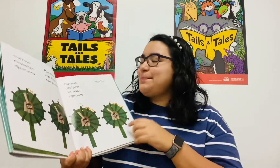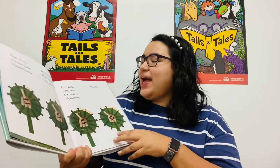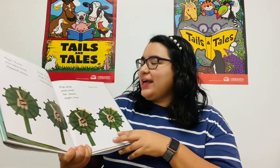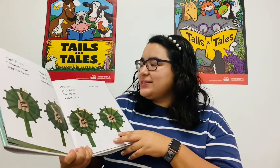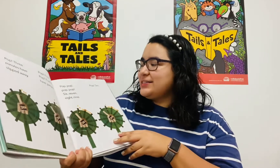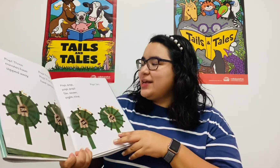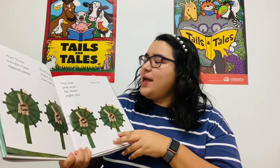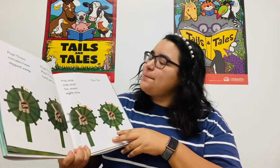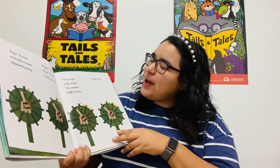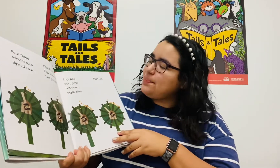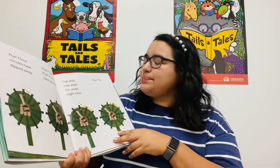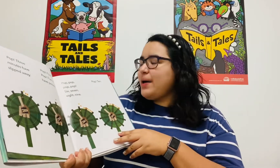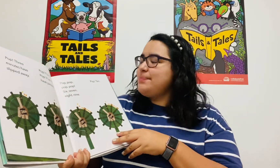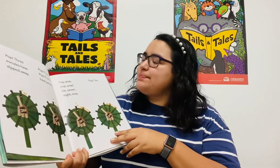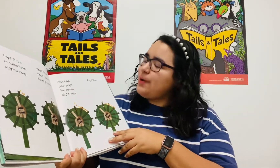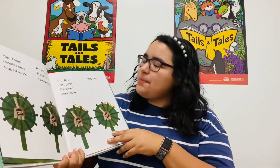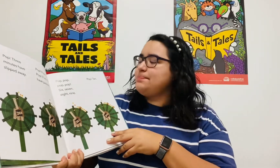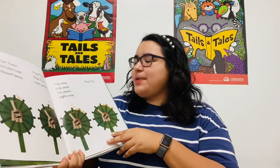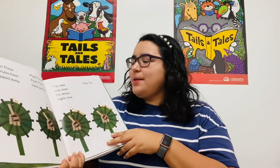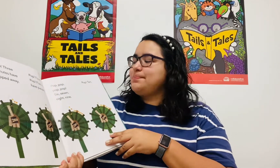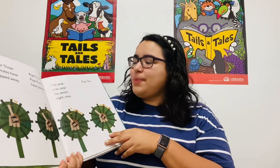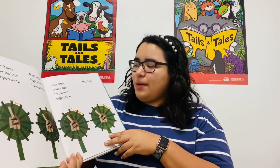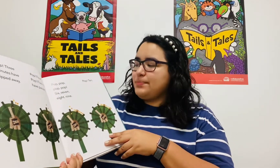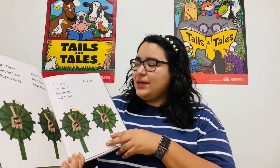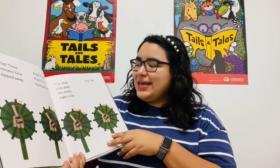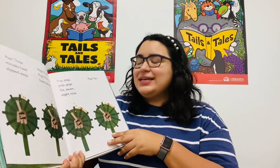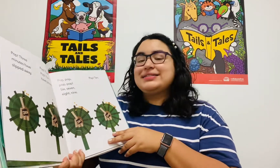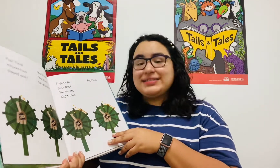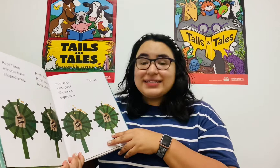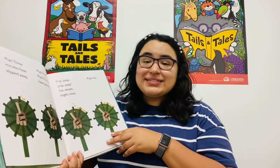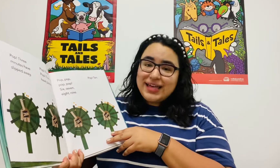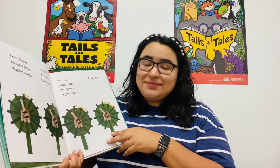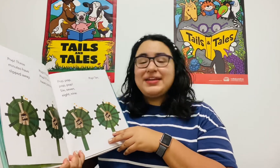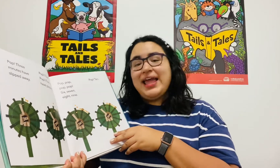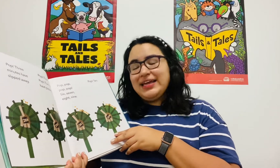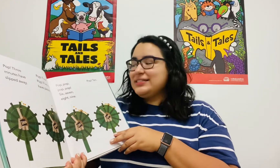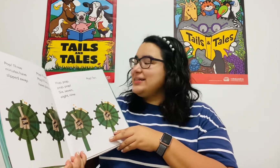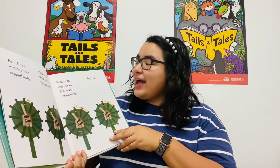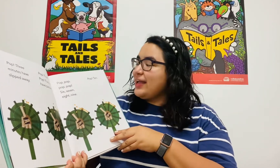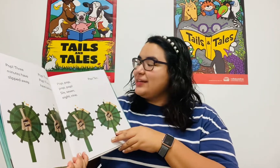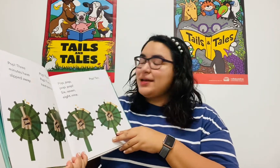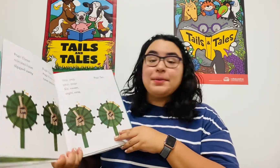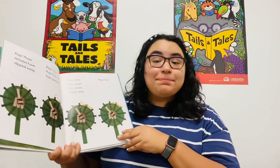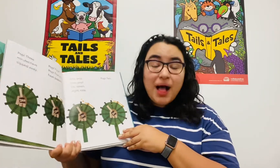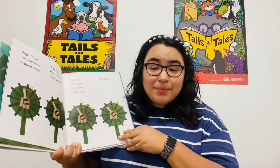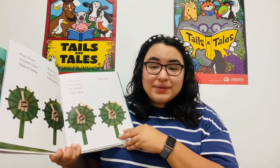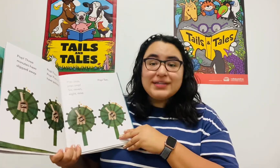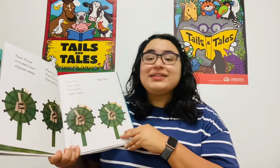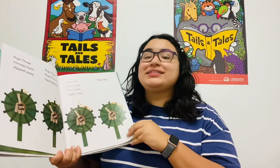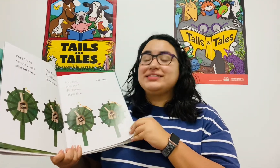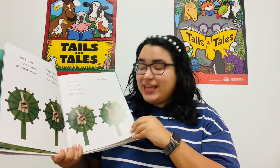passed. Pop! Pop! Pop! Pop! Pop! Six, seven, eight, nine. Pop! Pop!